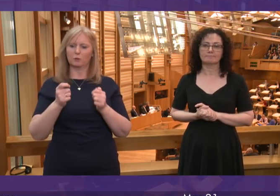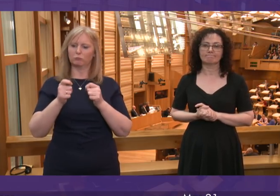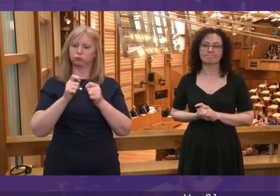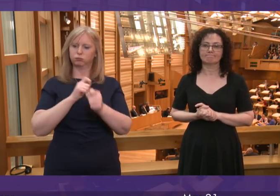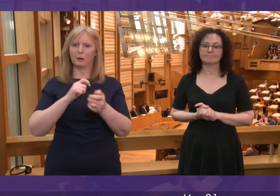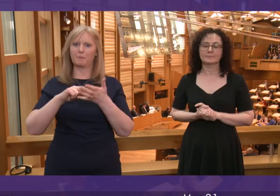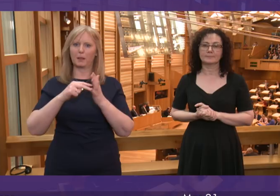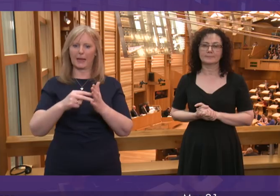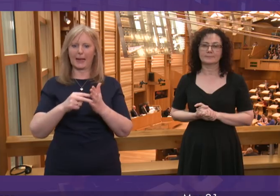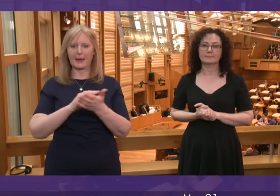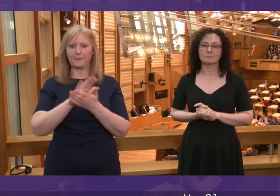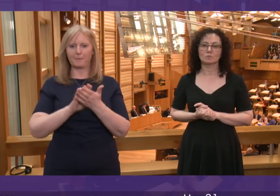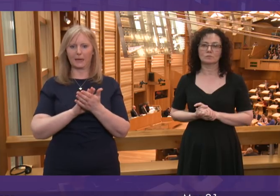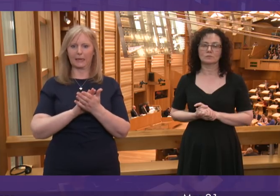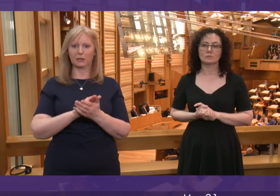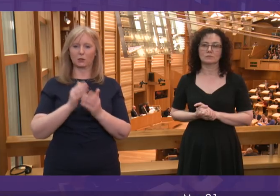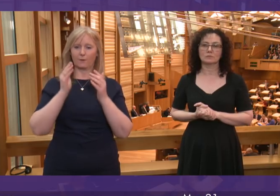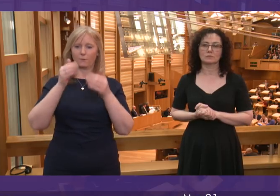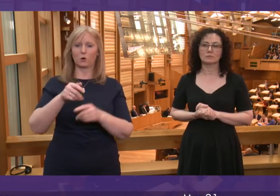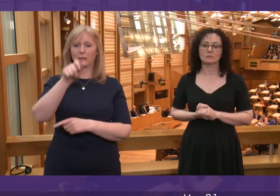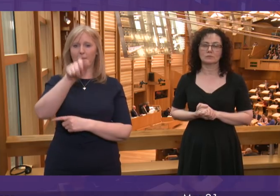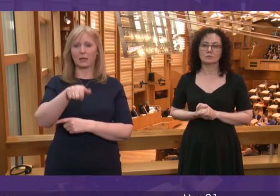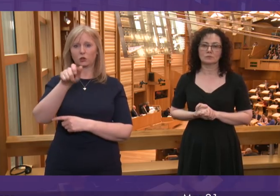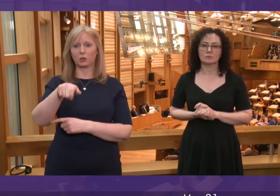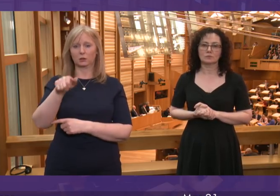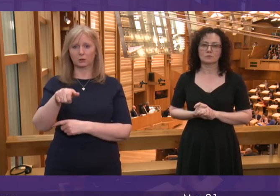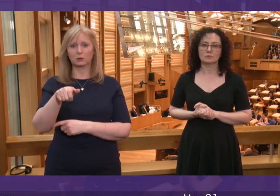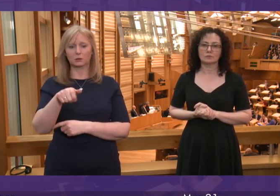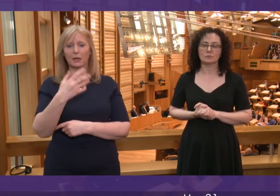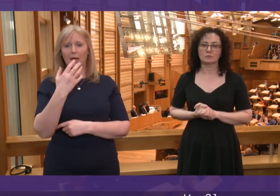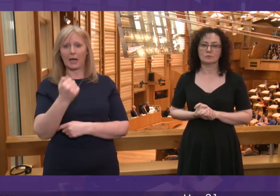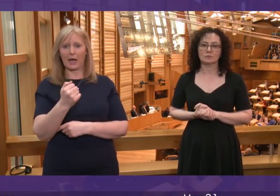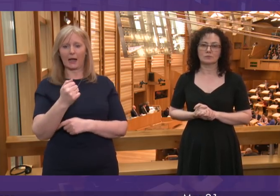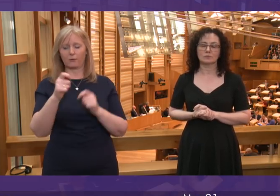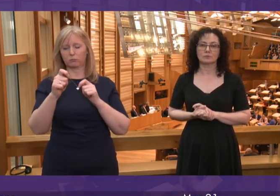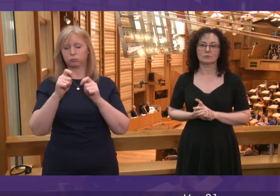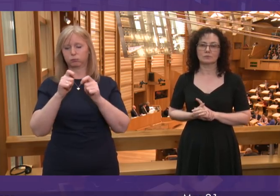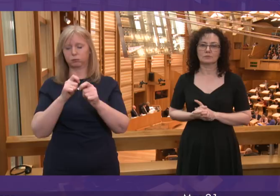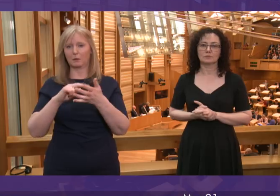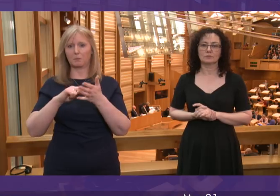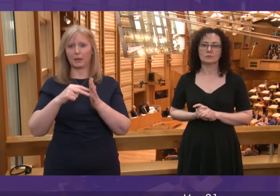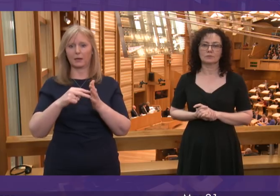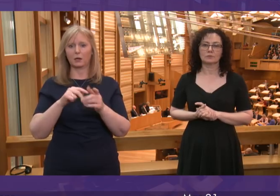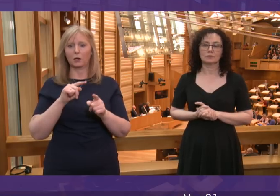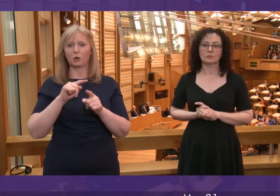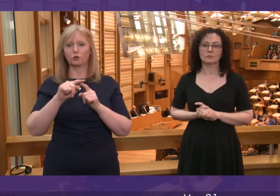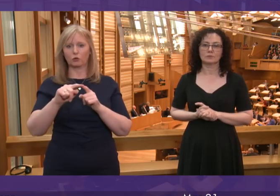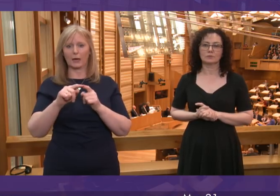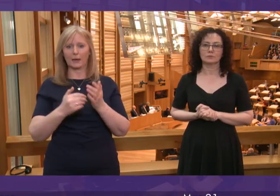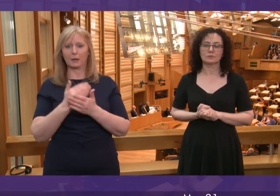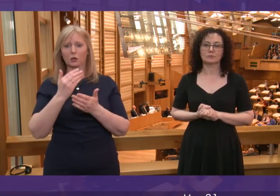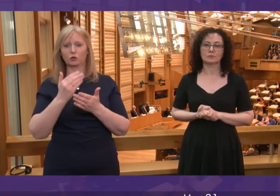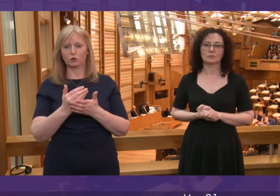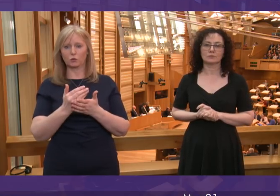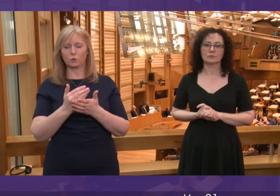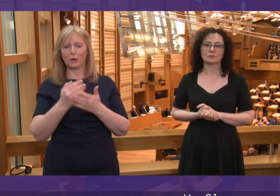puts passenger interests at the forefront of restoring performance levels. The remedial plan has been specifically designed to mitigate against train crew and train fleet